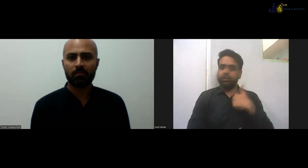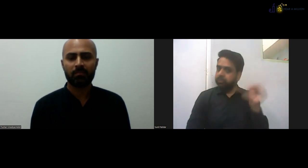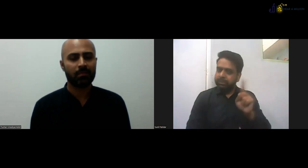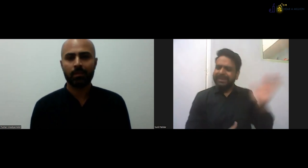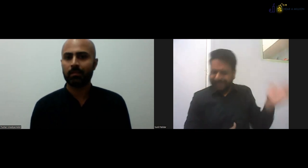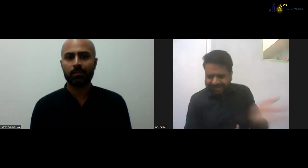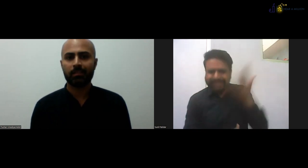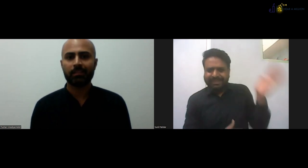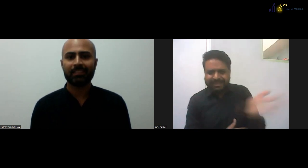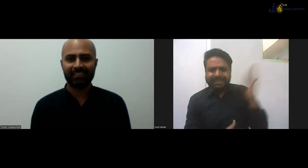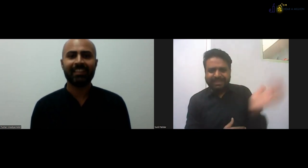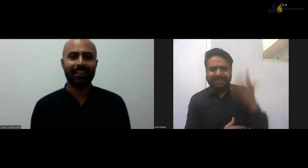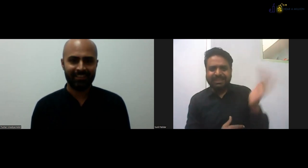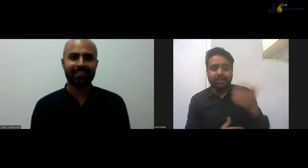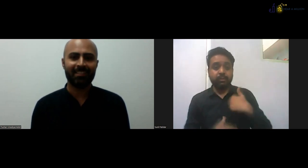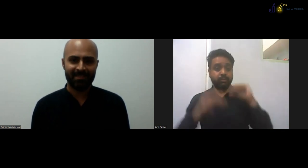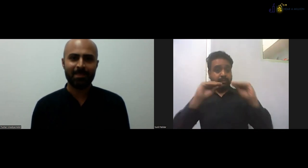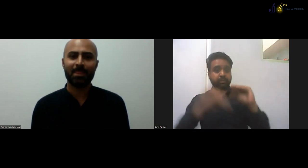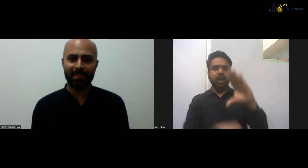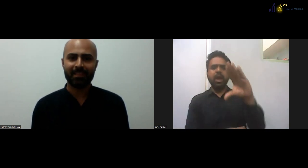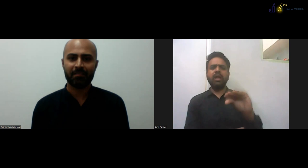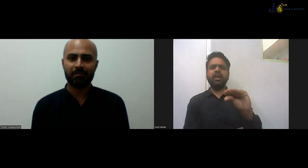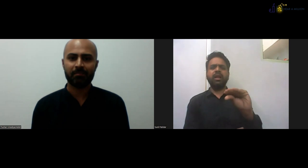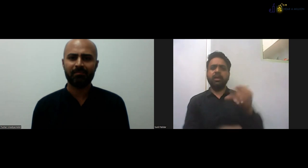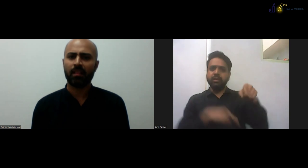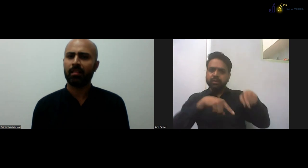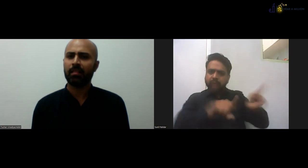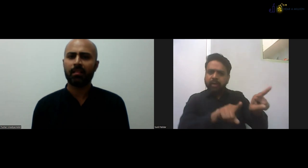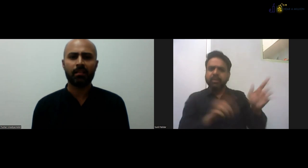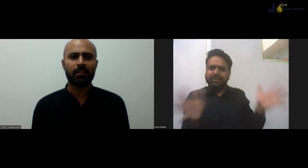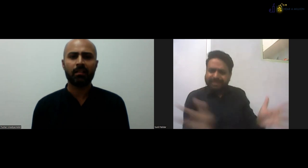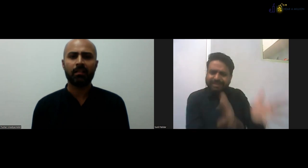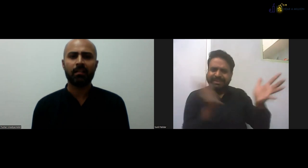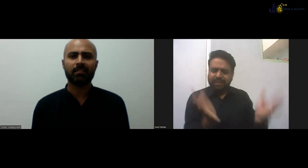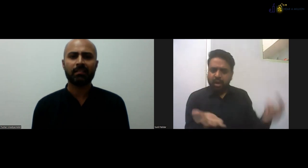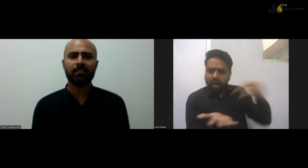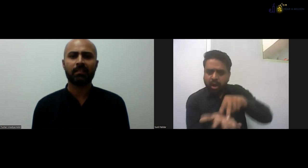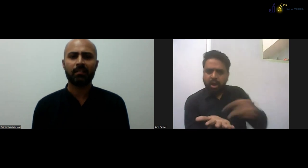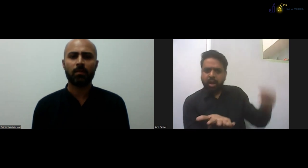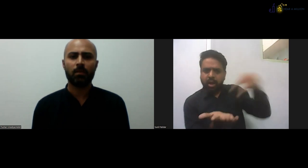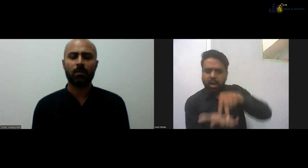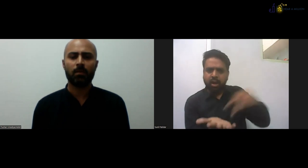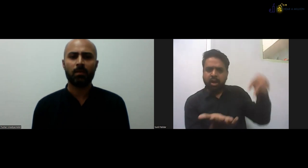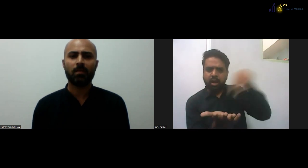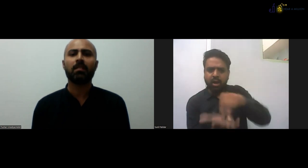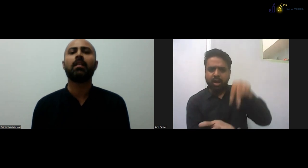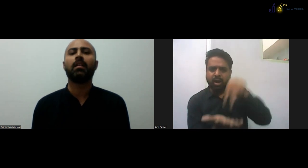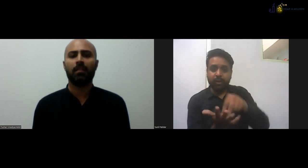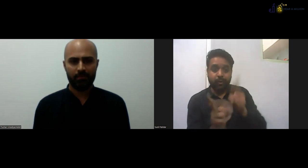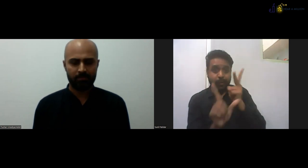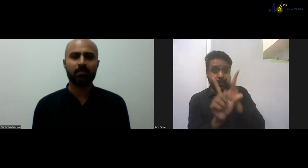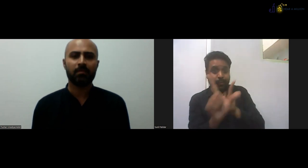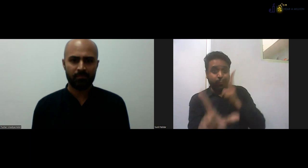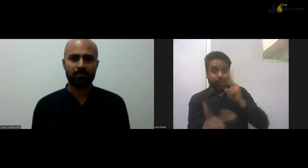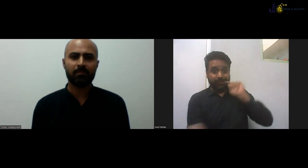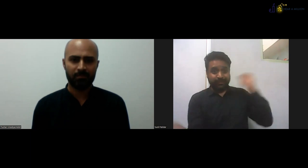practicals where they have to come in front of everyone and they are, you know, not confident, but we have to keep pushing. We have to motivate them